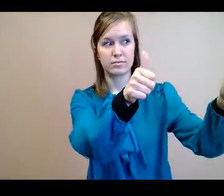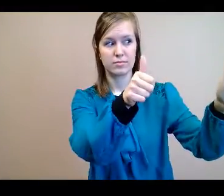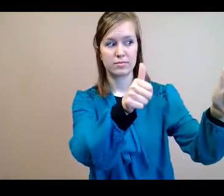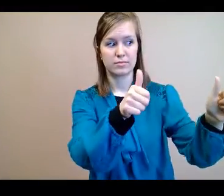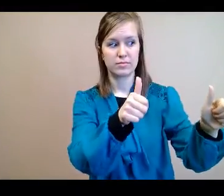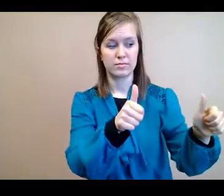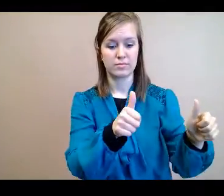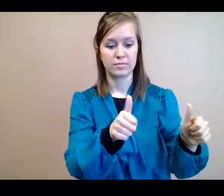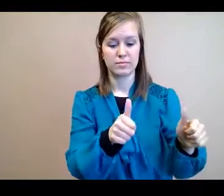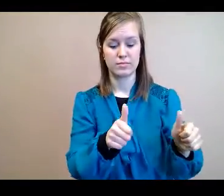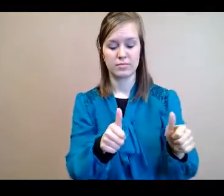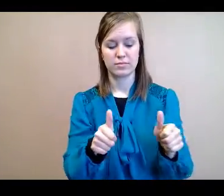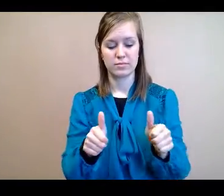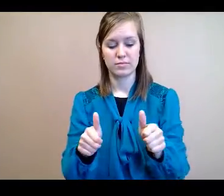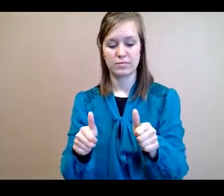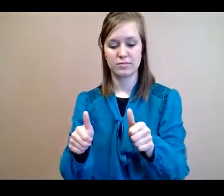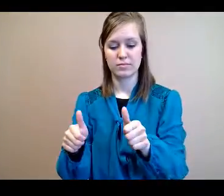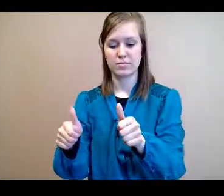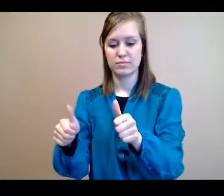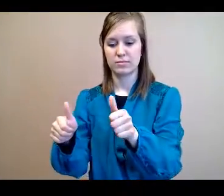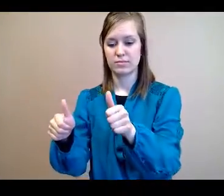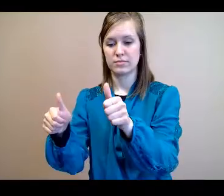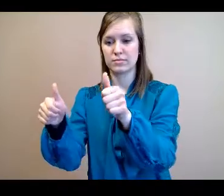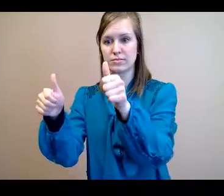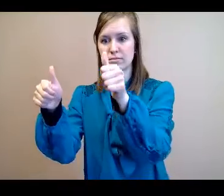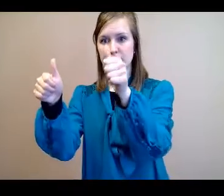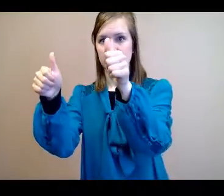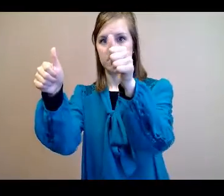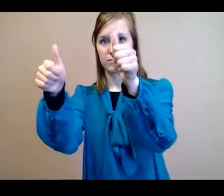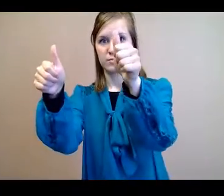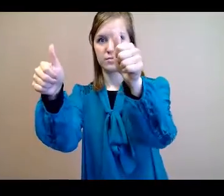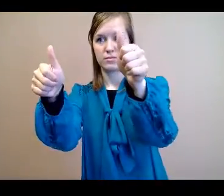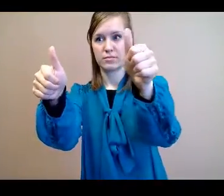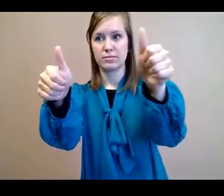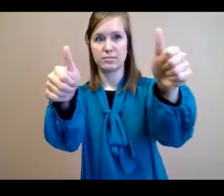walking and doing this activity or turning and doing the activity.